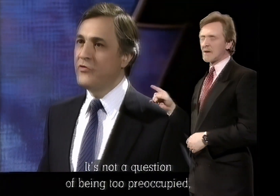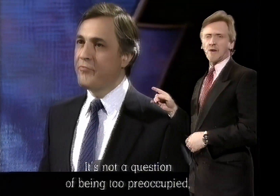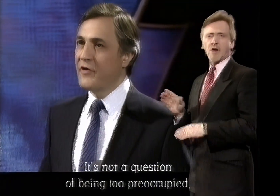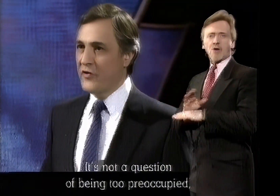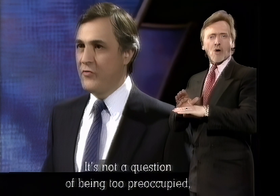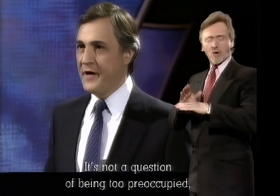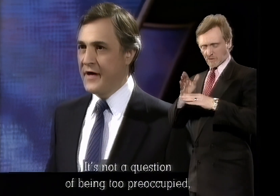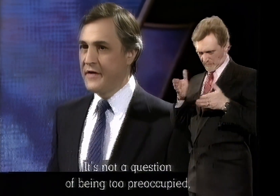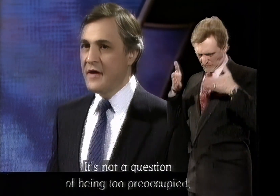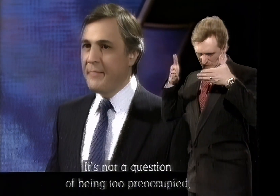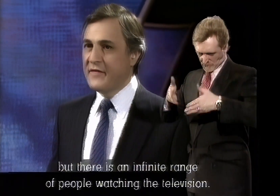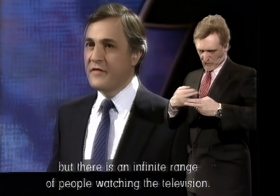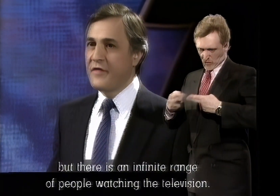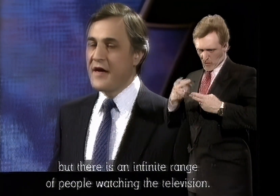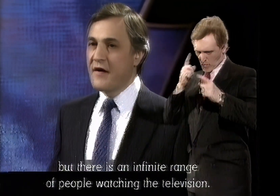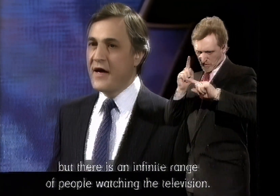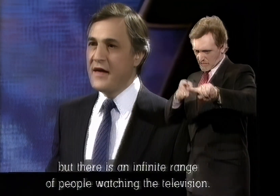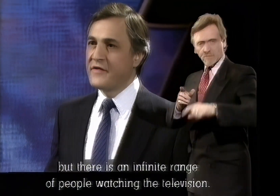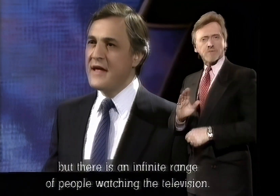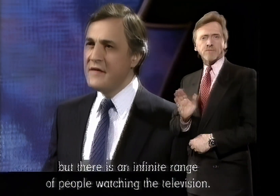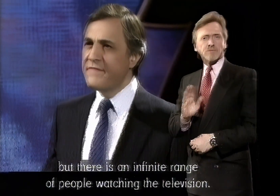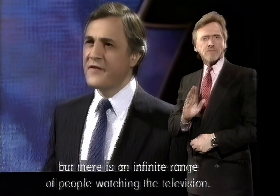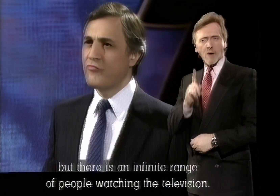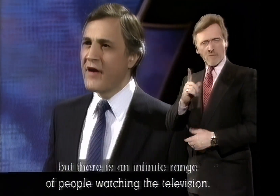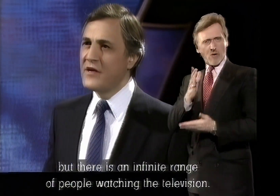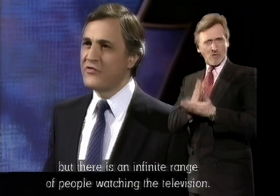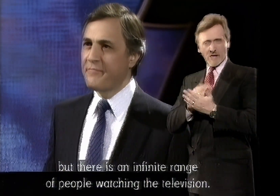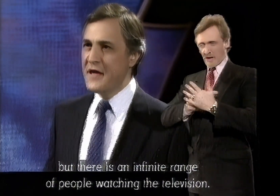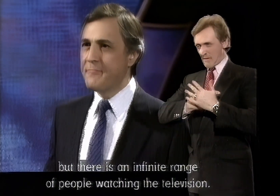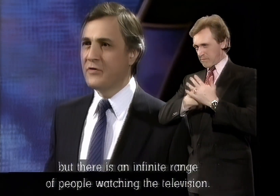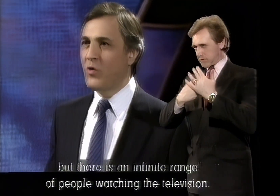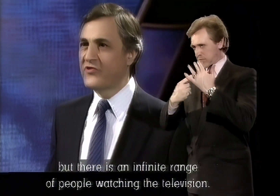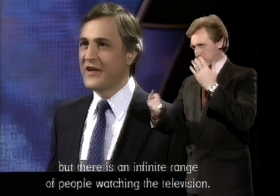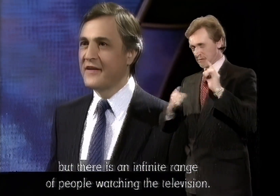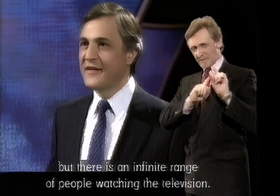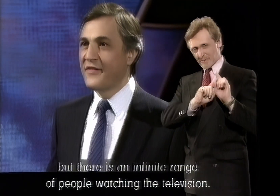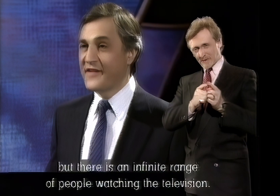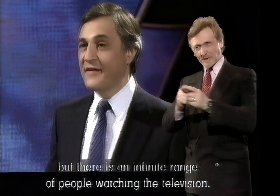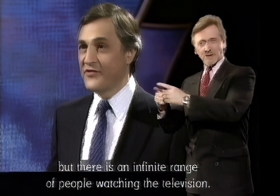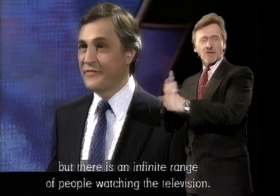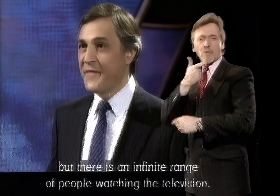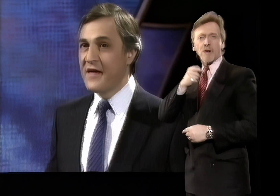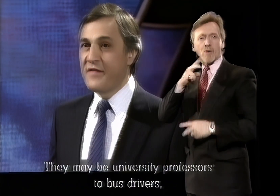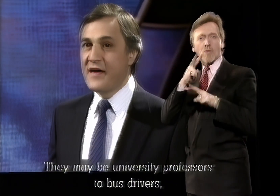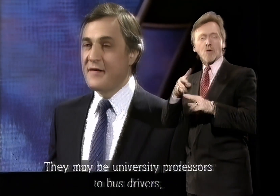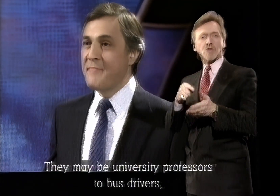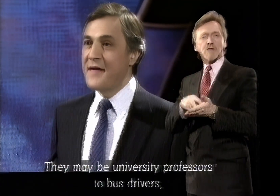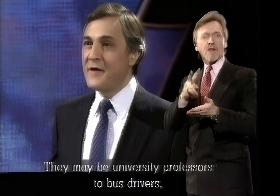preoccupied. But there is an infinite range of people watching the television. They may be